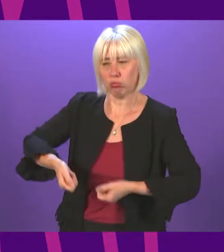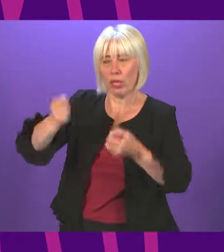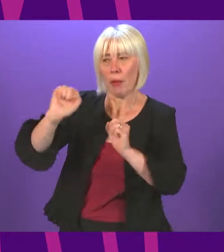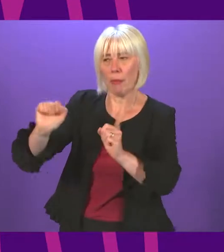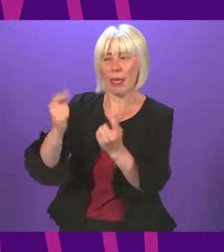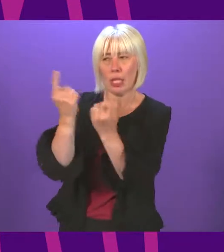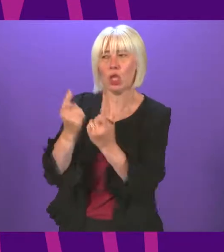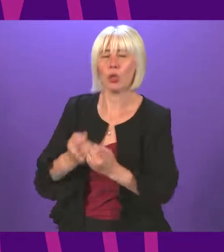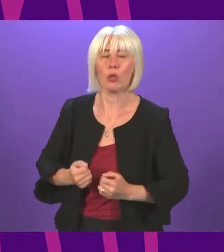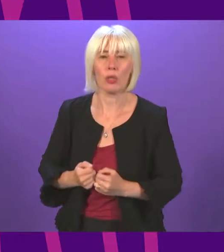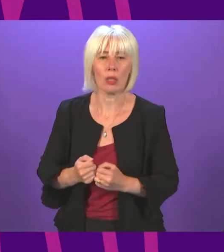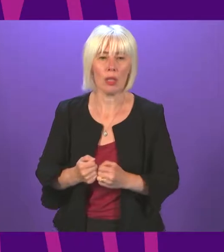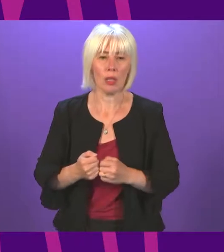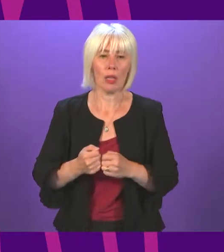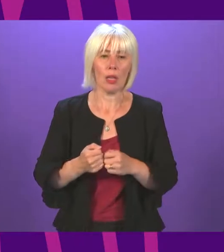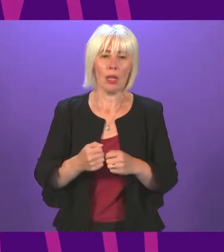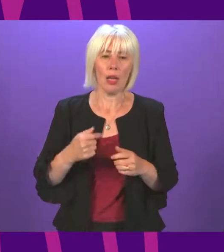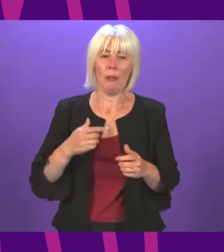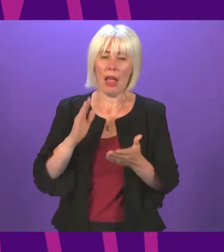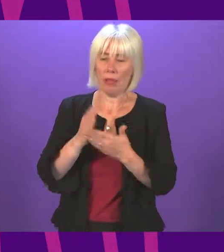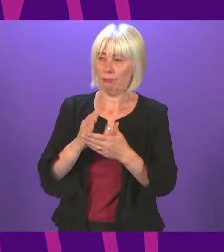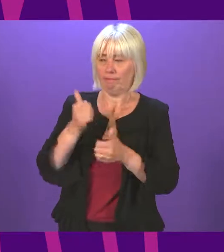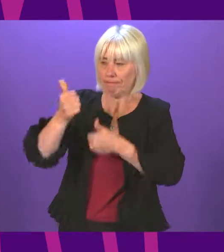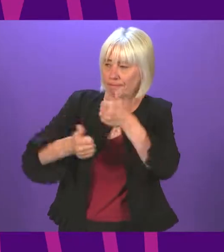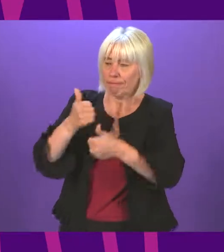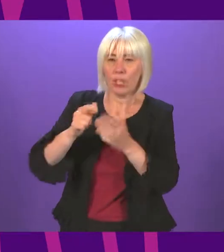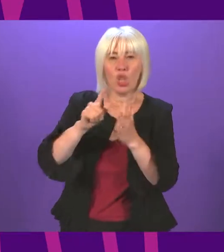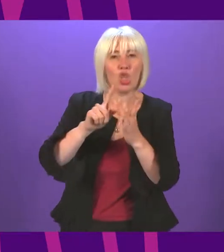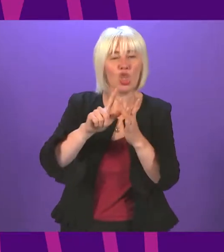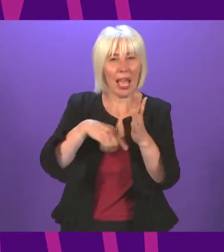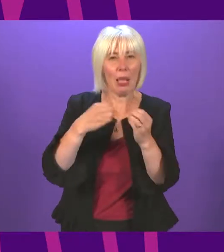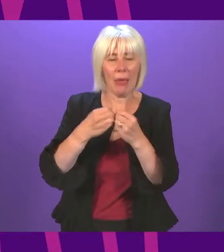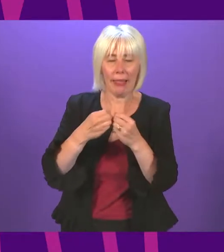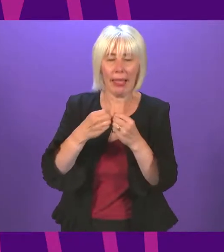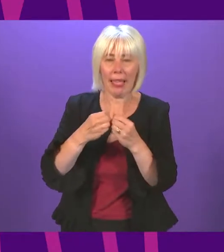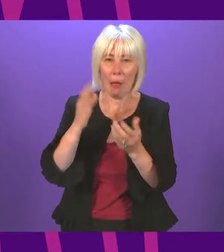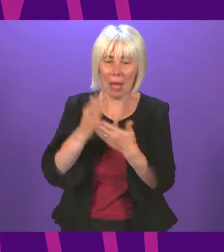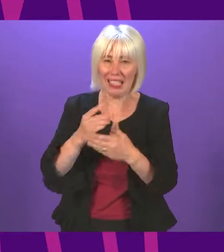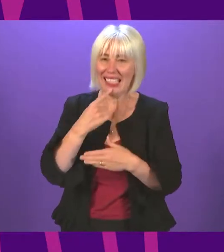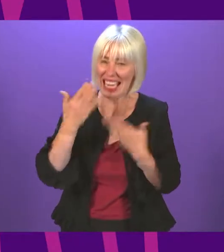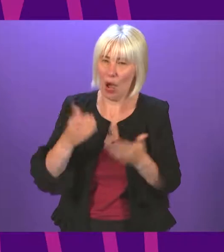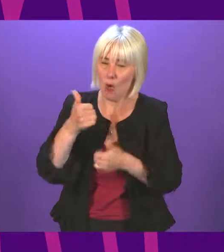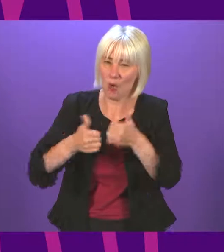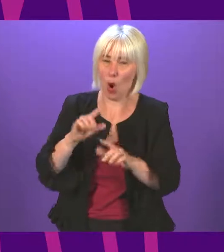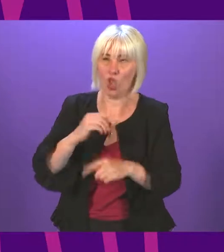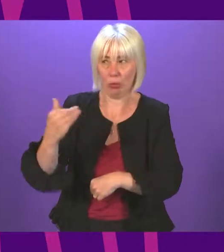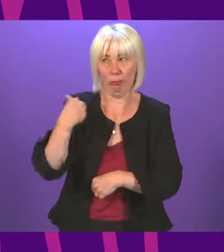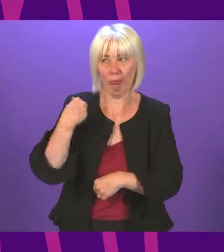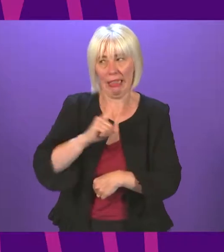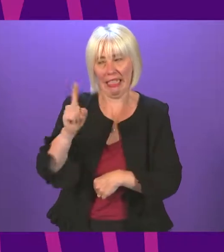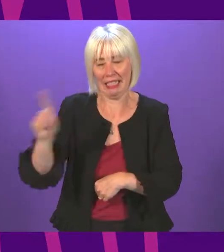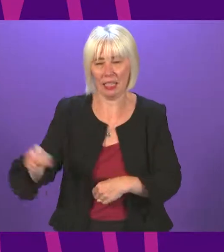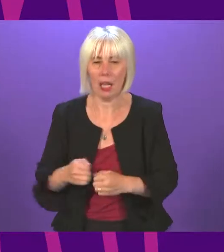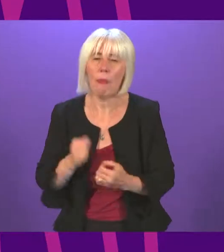members that he mentioned by name. If I don't congratulate Jacqui Bailey, I'll pay a heavy price for it later. But look, it's a really